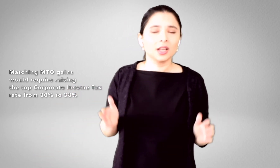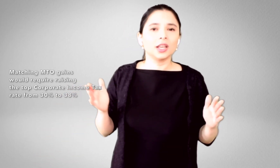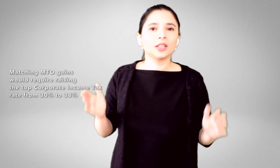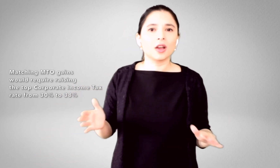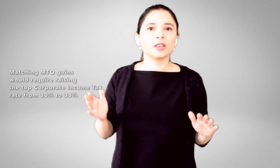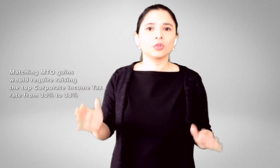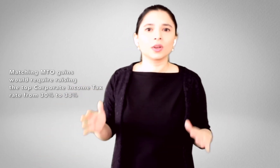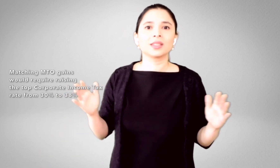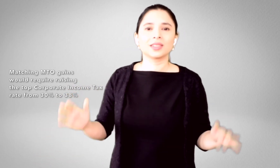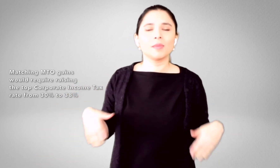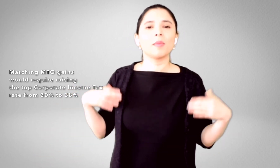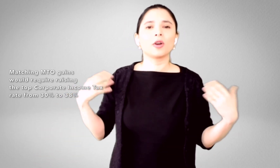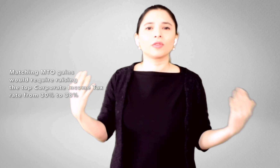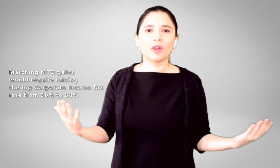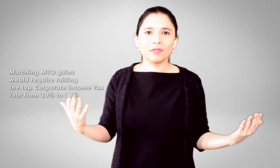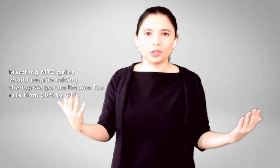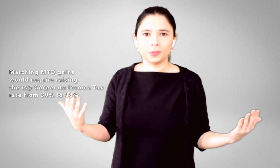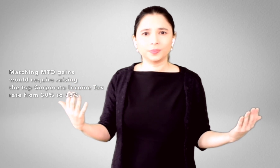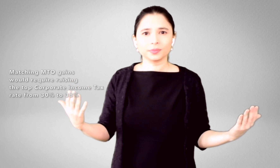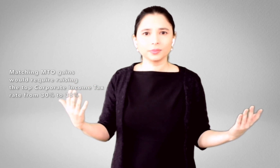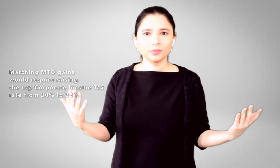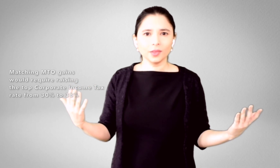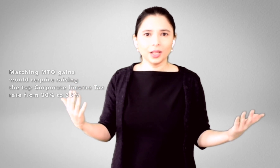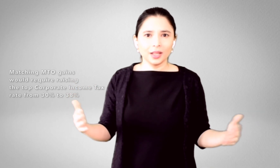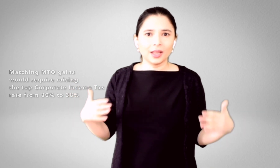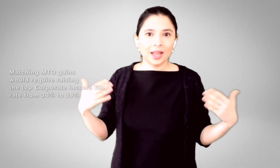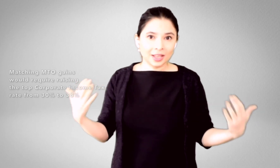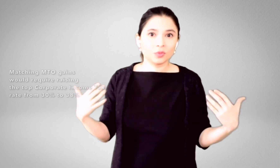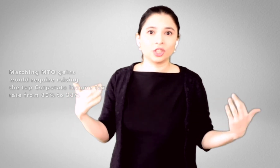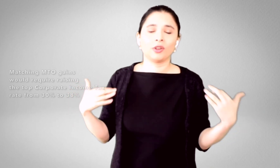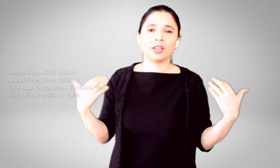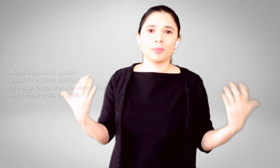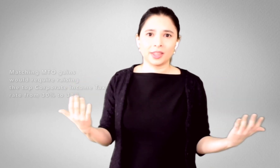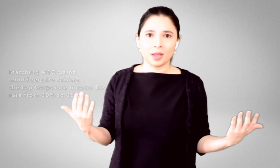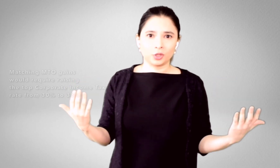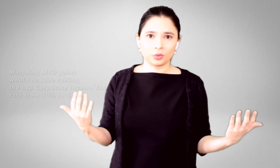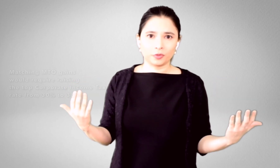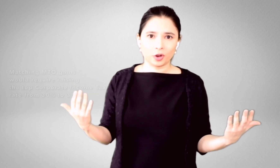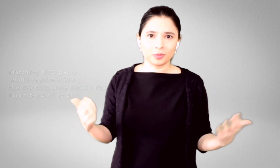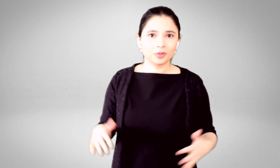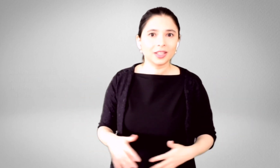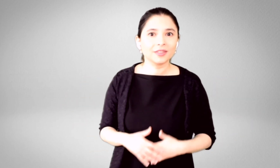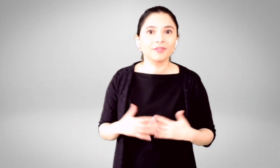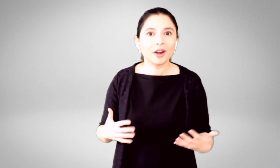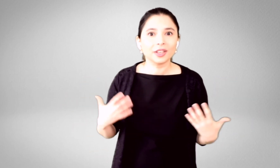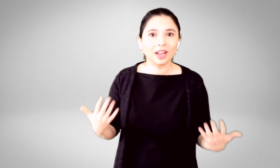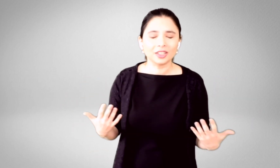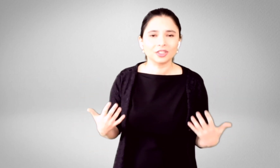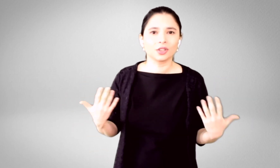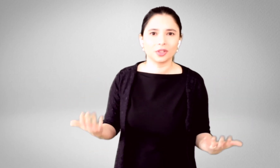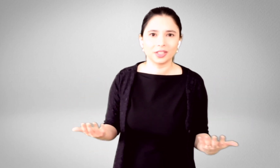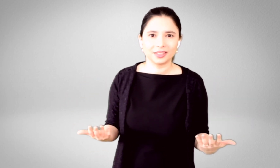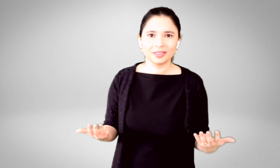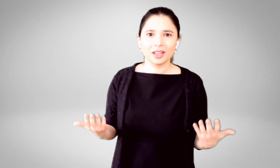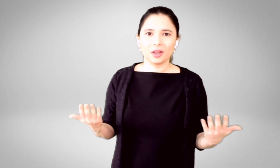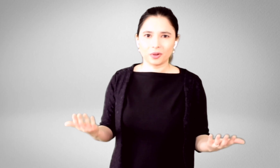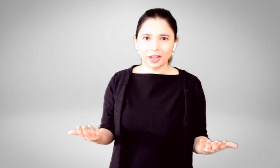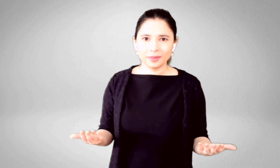in order to raise the same amount of revenue as was generated by the MTO reform. So, that's a very large increase, okay?